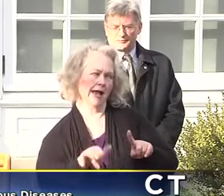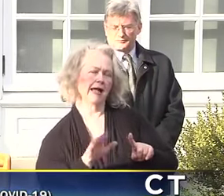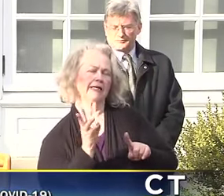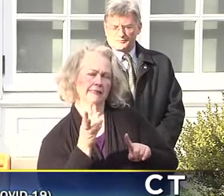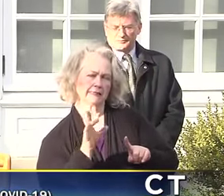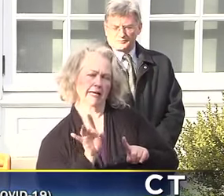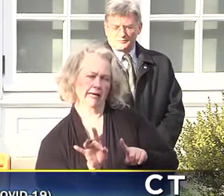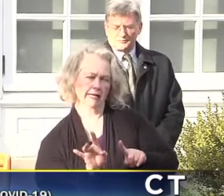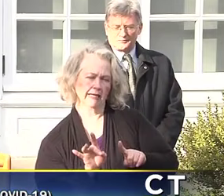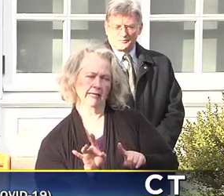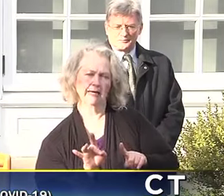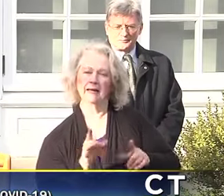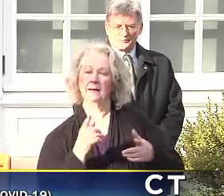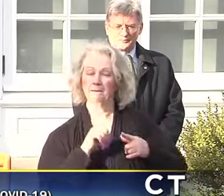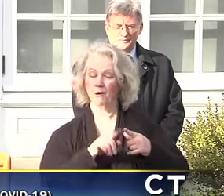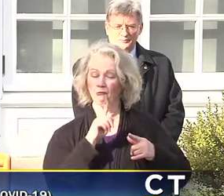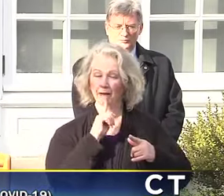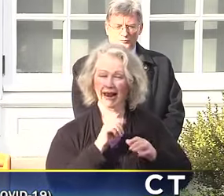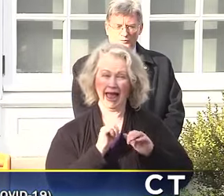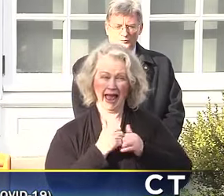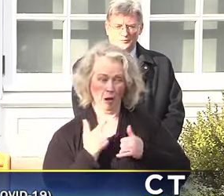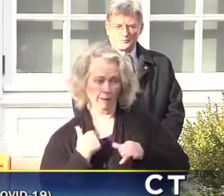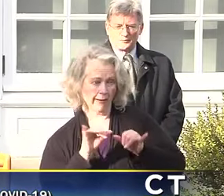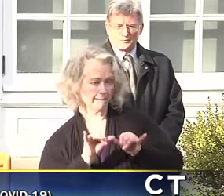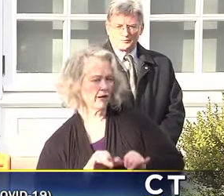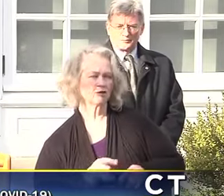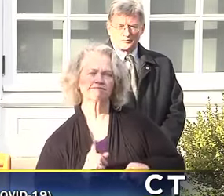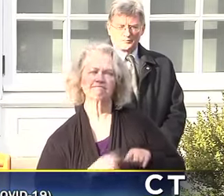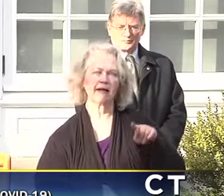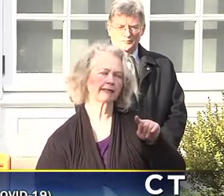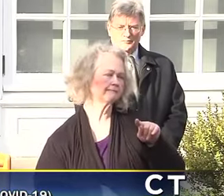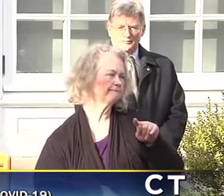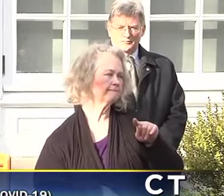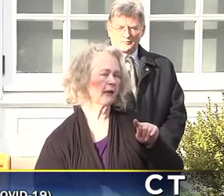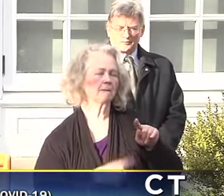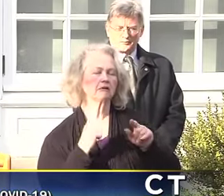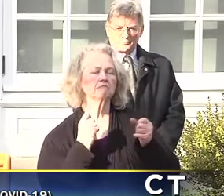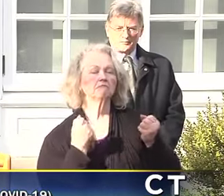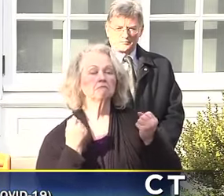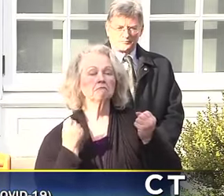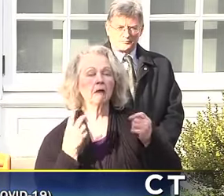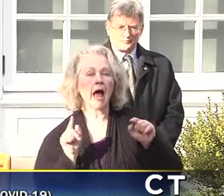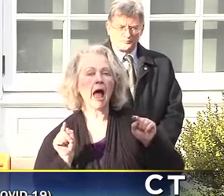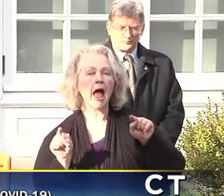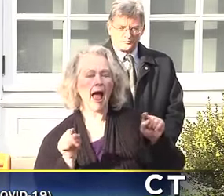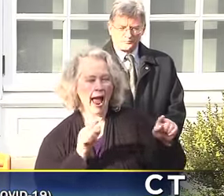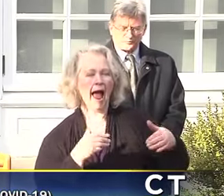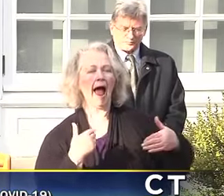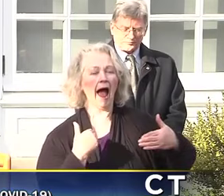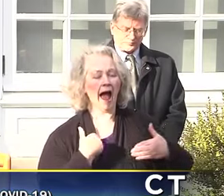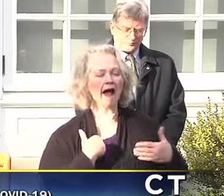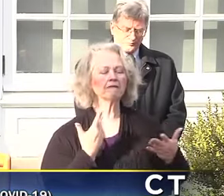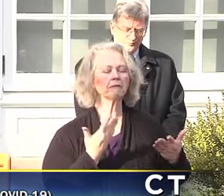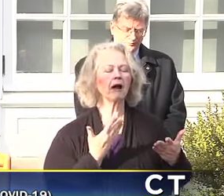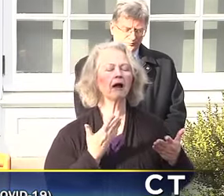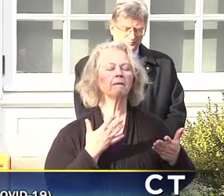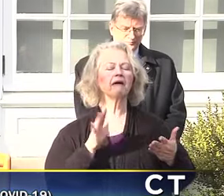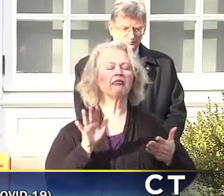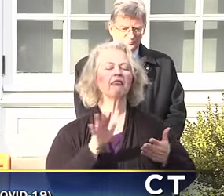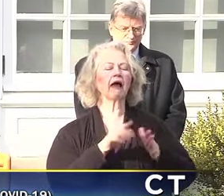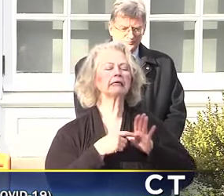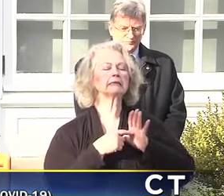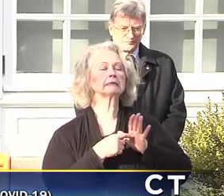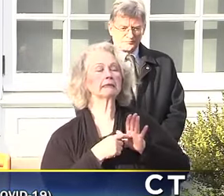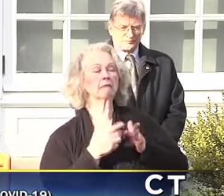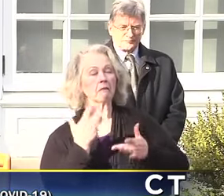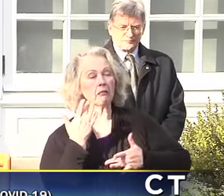And we don't have a good measure of below because there are many more people who have mild symptoms. But the people that